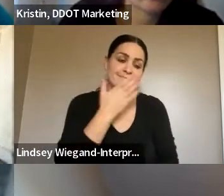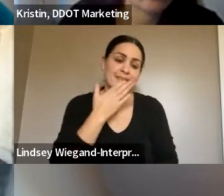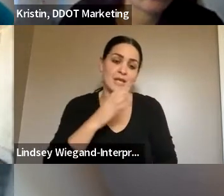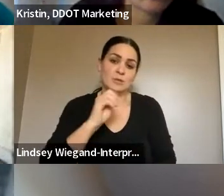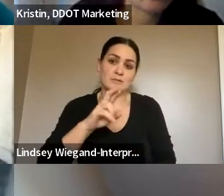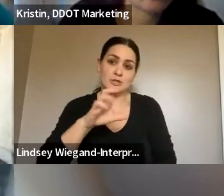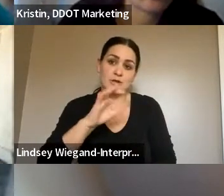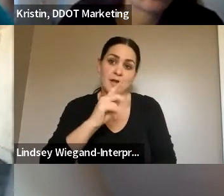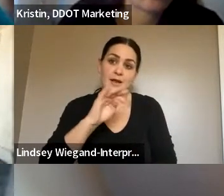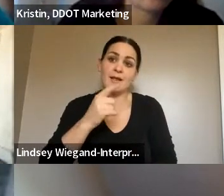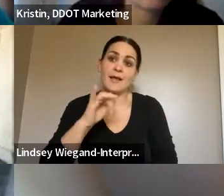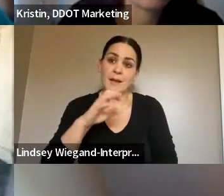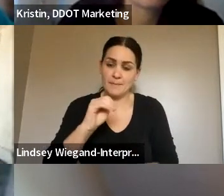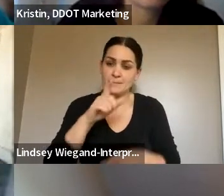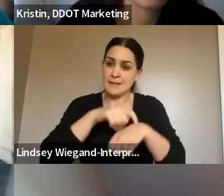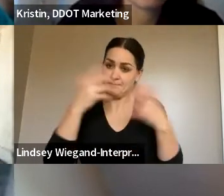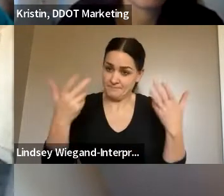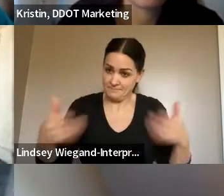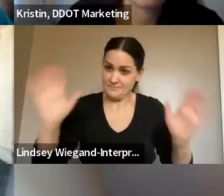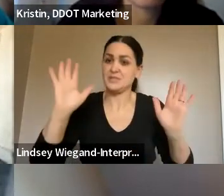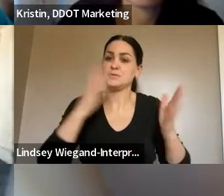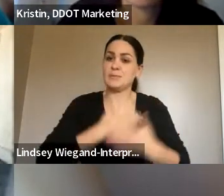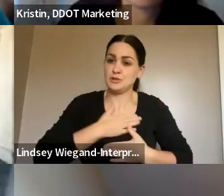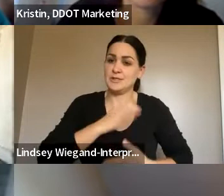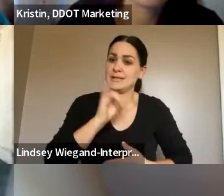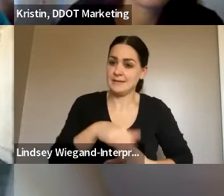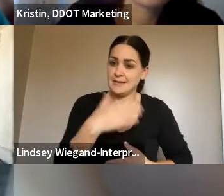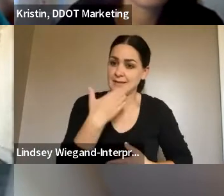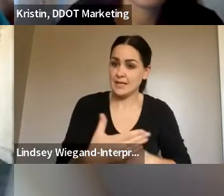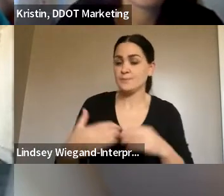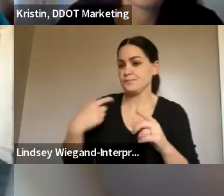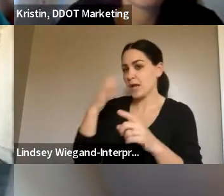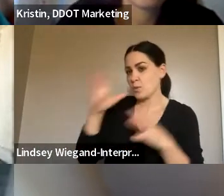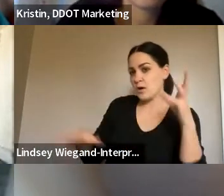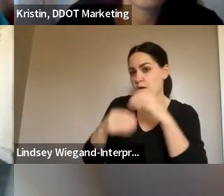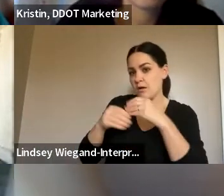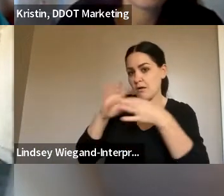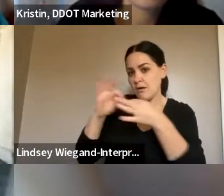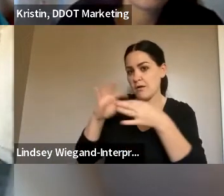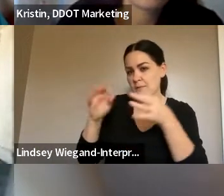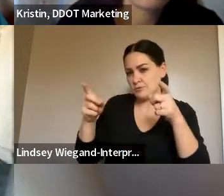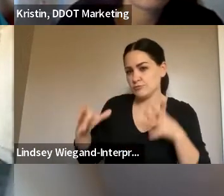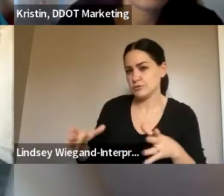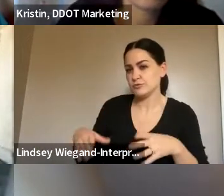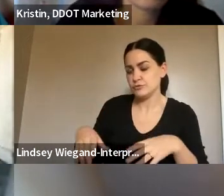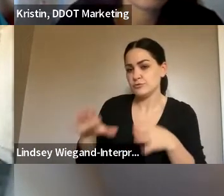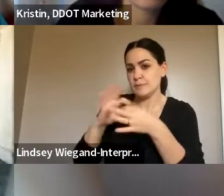and that is time, and we do appreciate you. Yep. I'll comment on a few of those things.